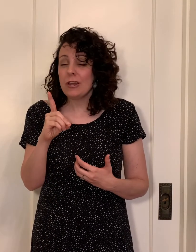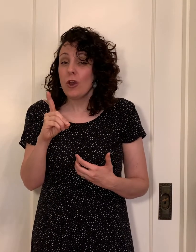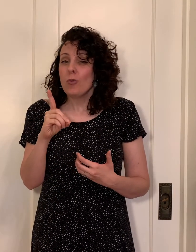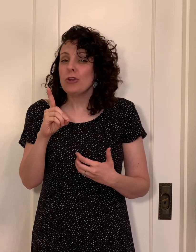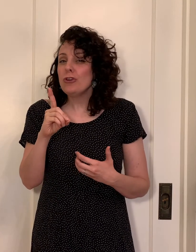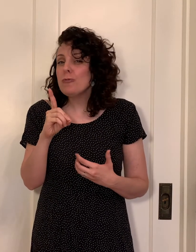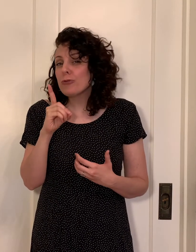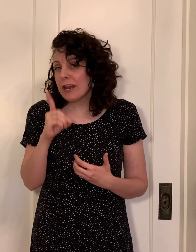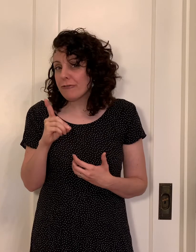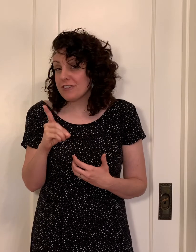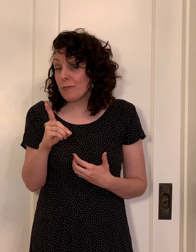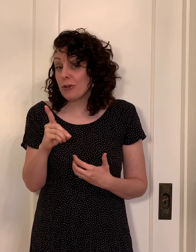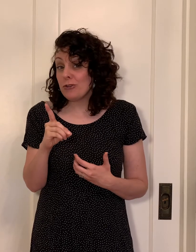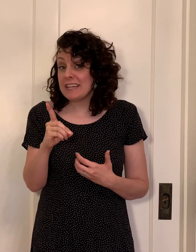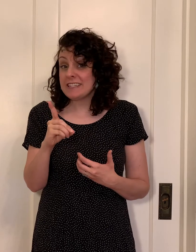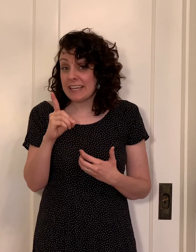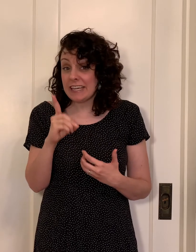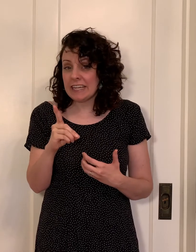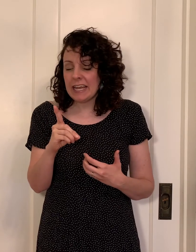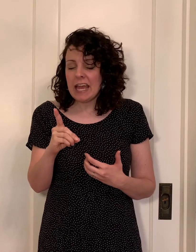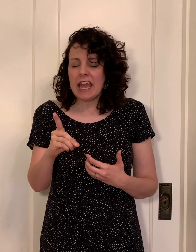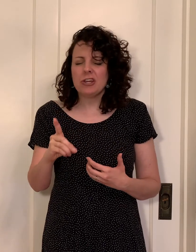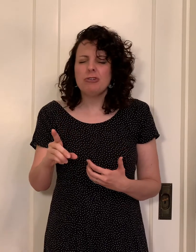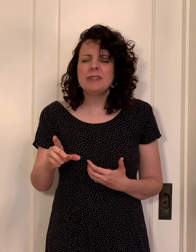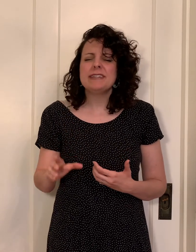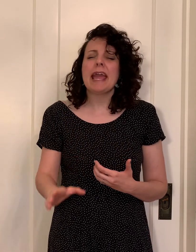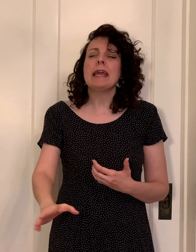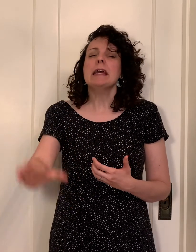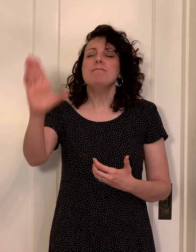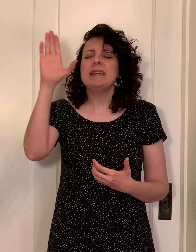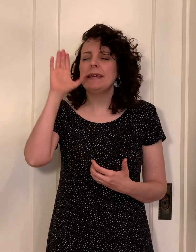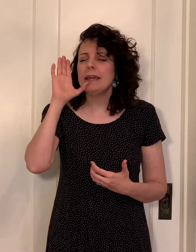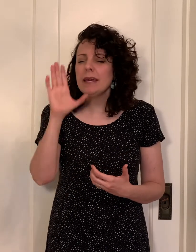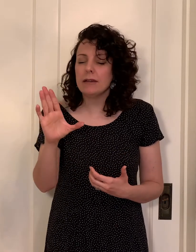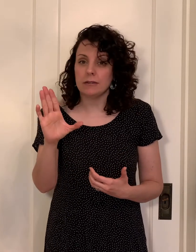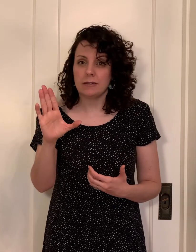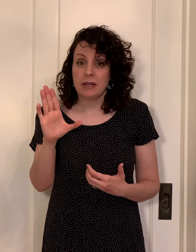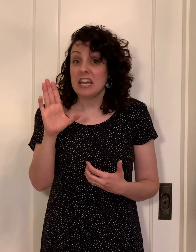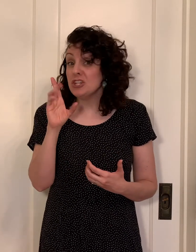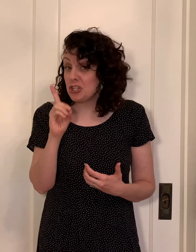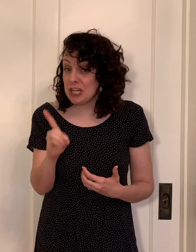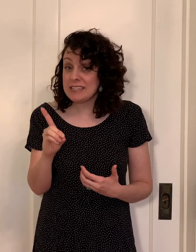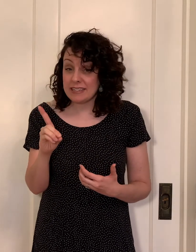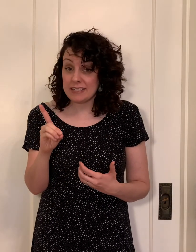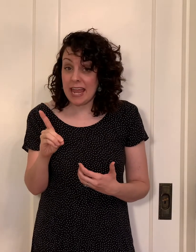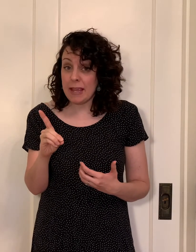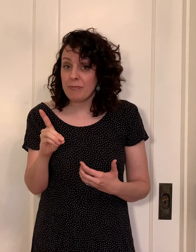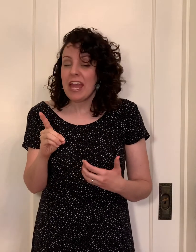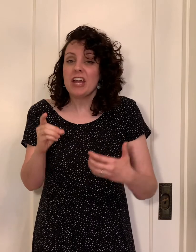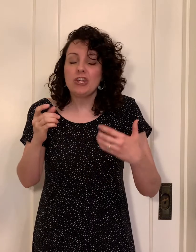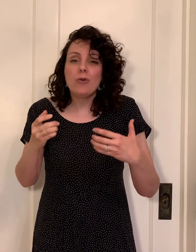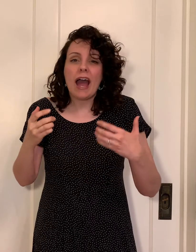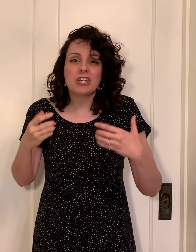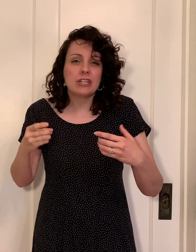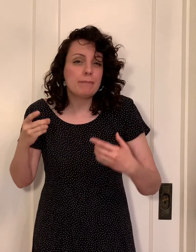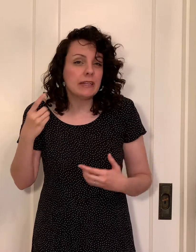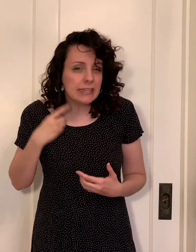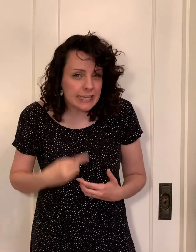when you pray for someone who needs healing and you say be healed in jesus name and you actually believe